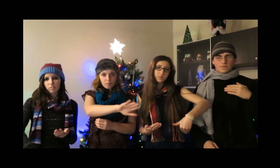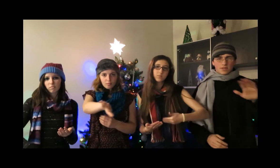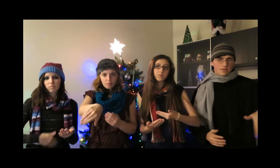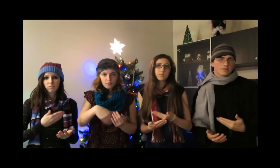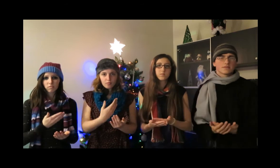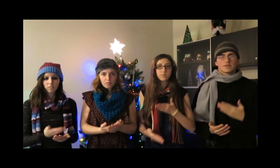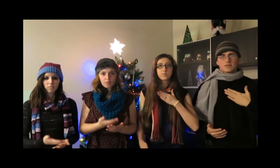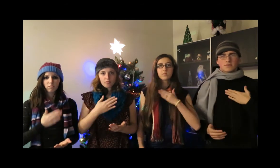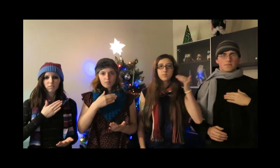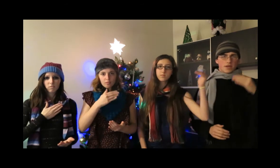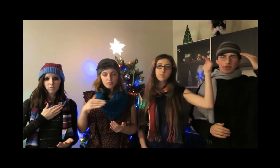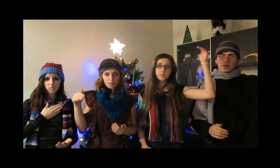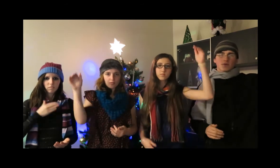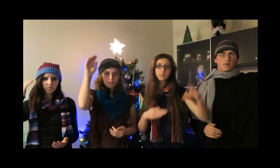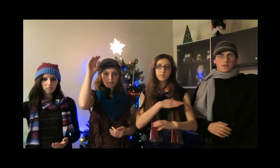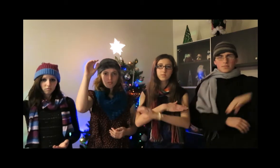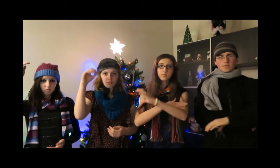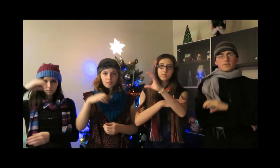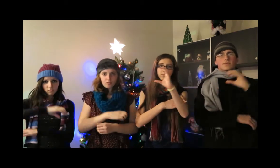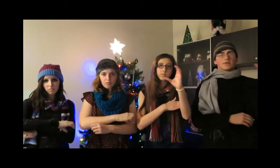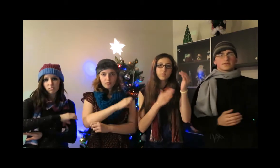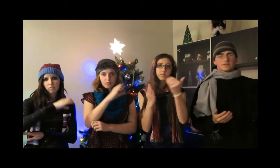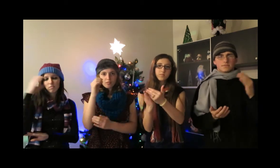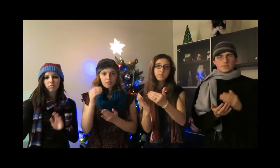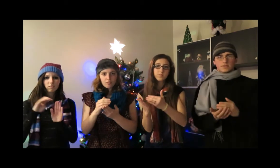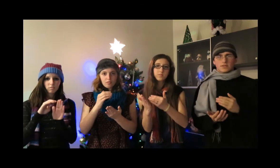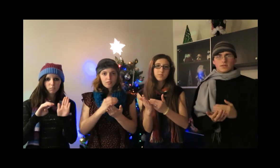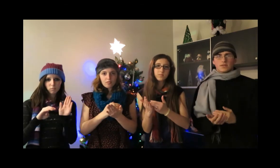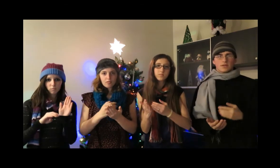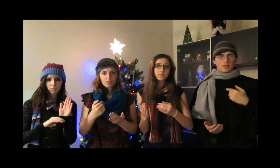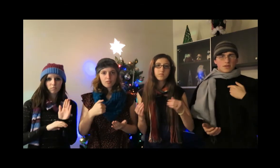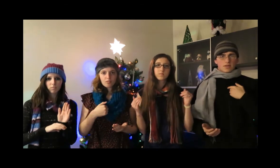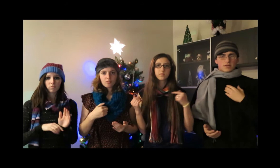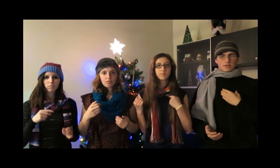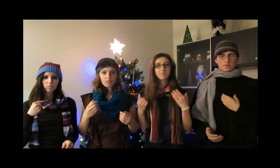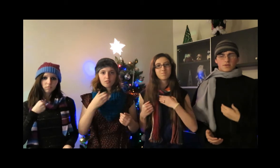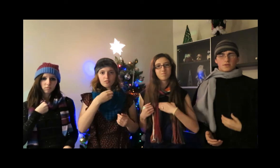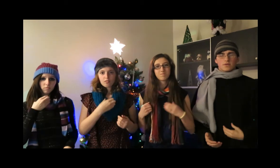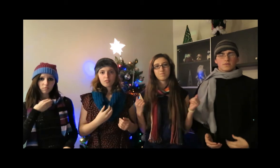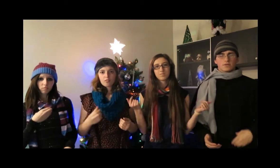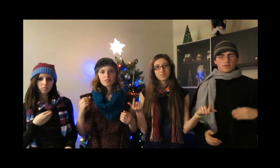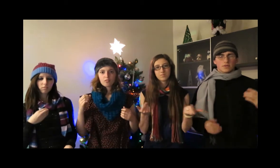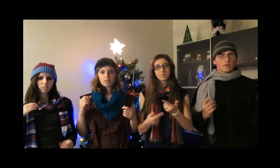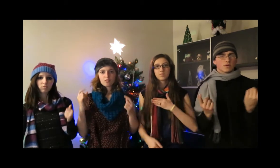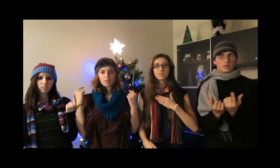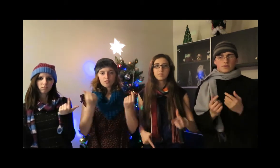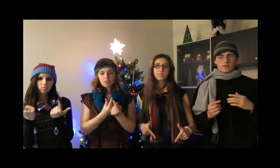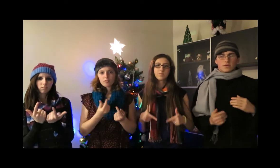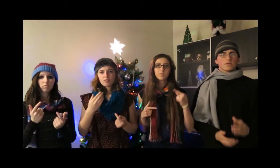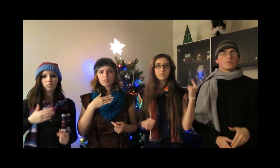is my grown-up Christmas list This is my only night's long wish